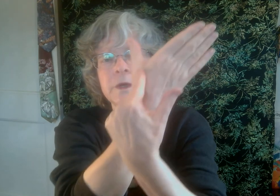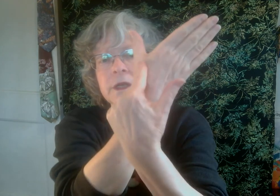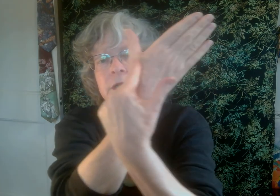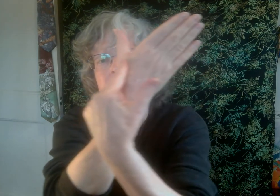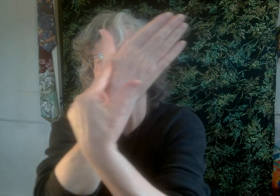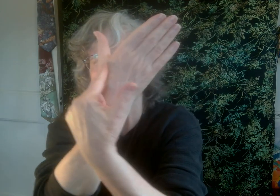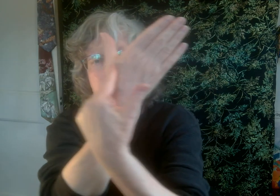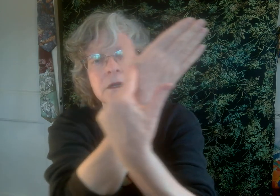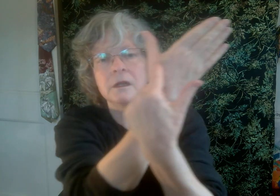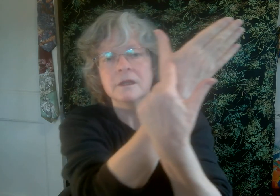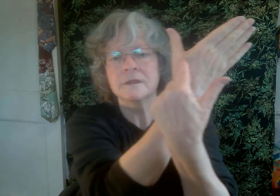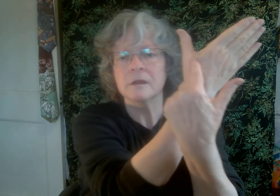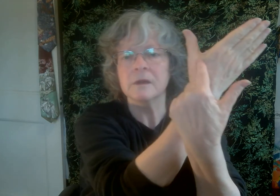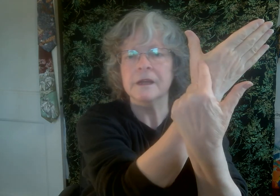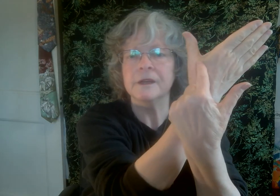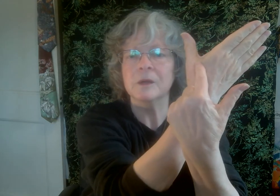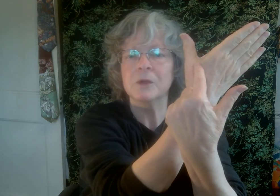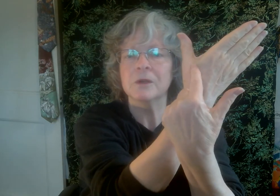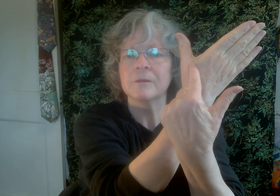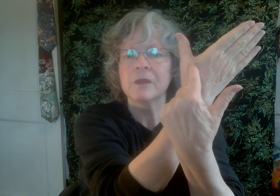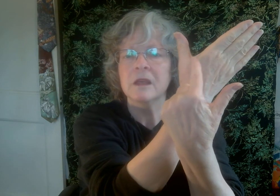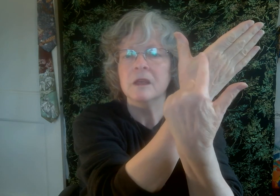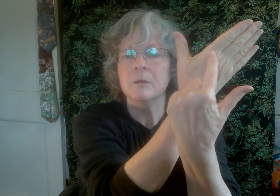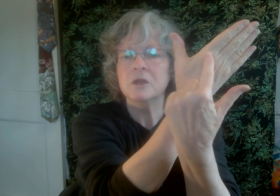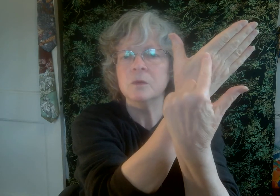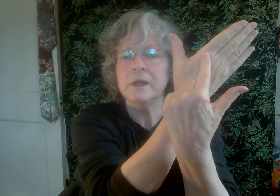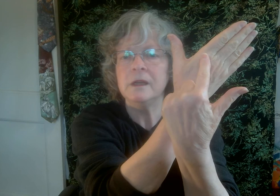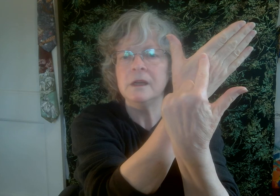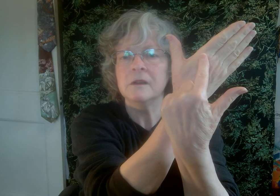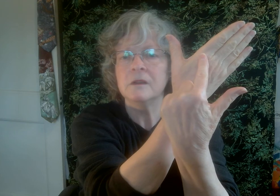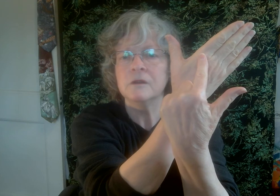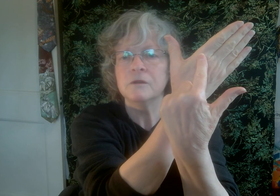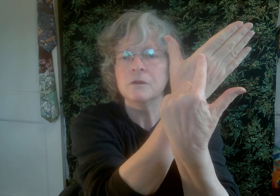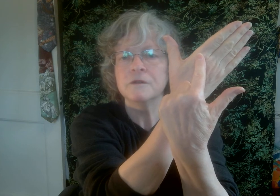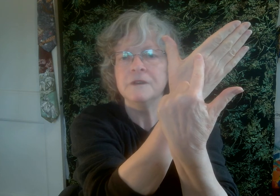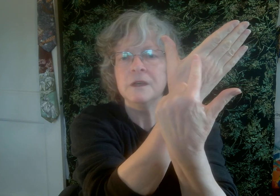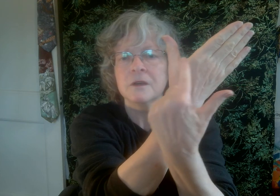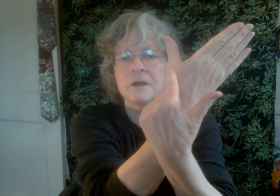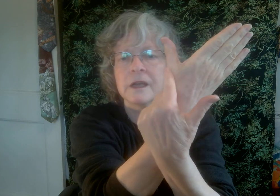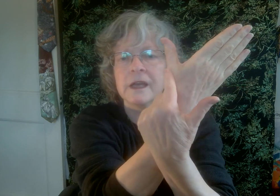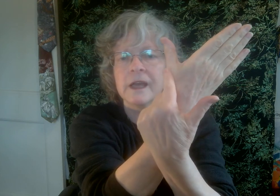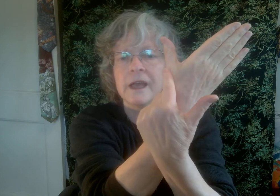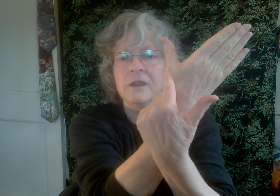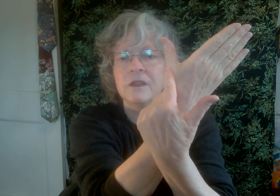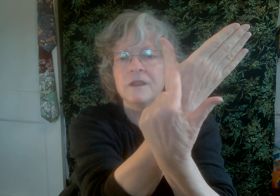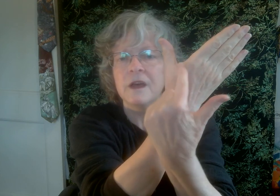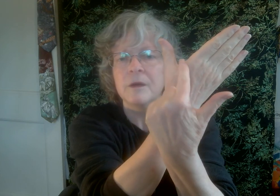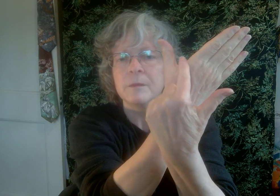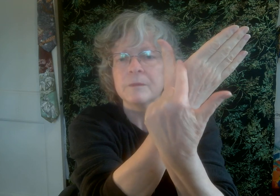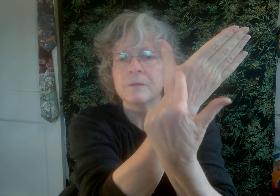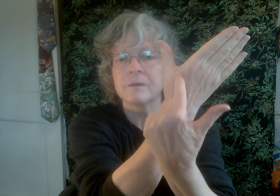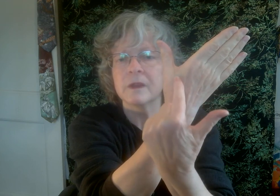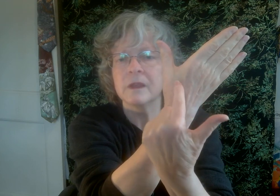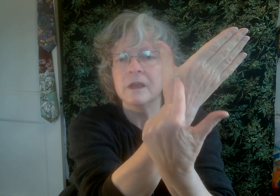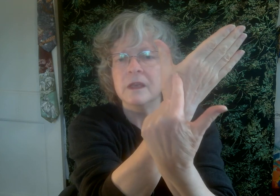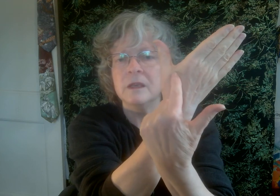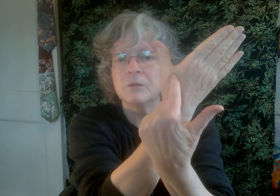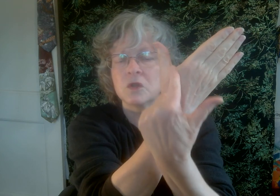the forefinger and the thumb. In between